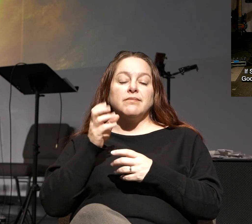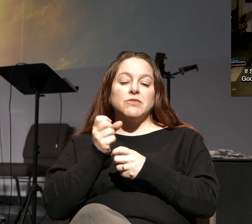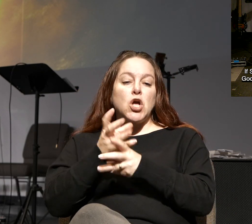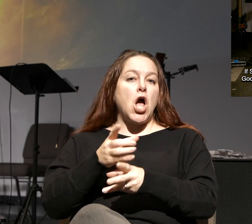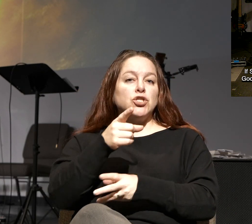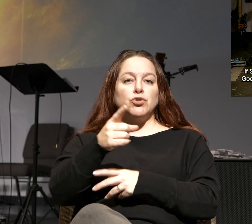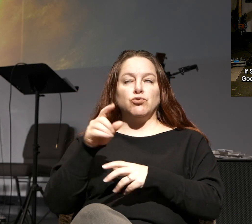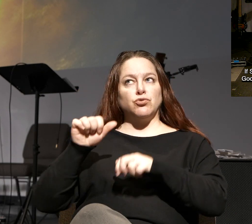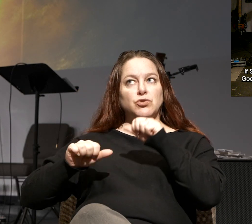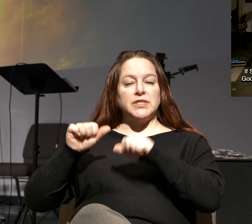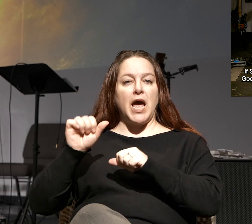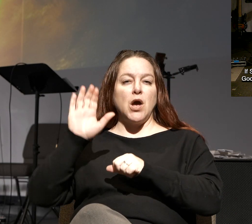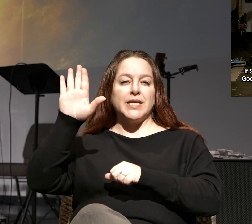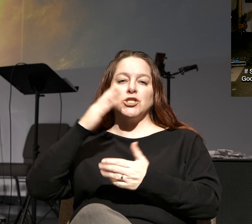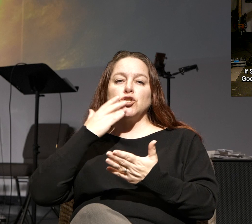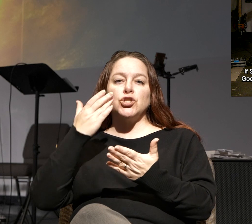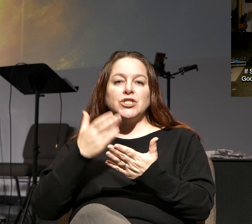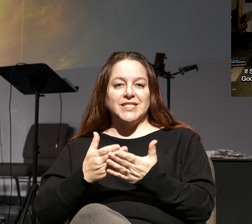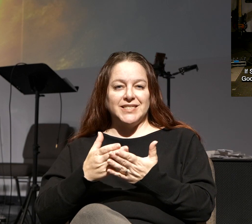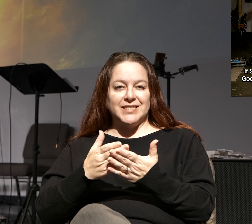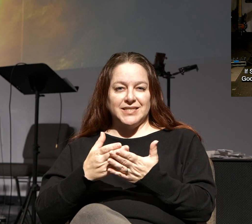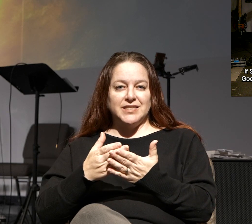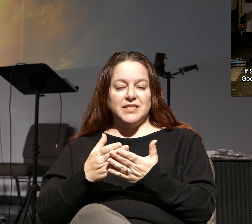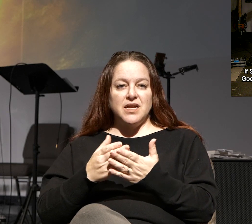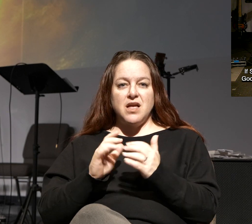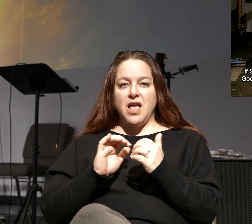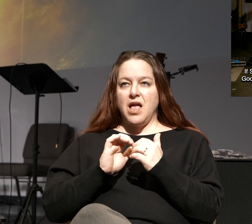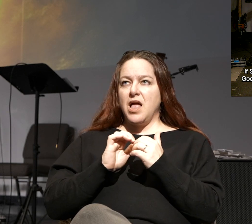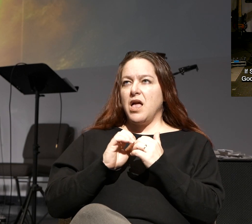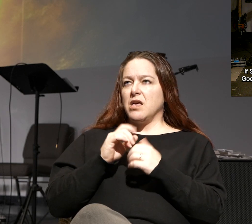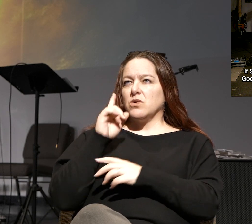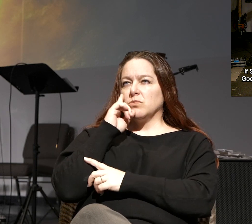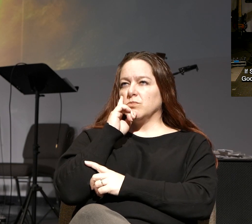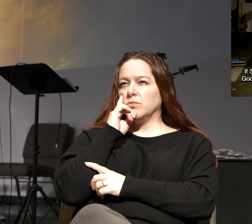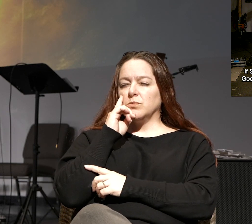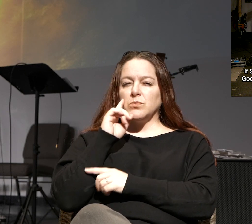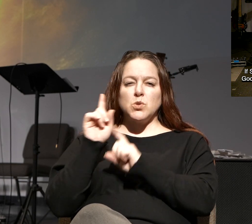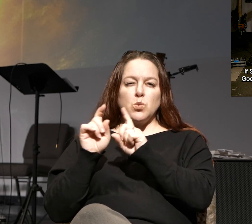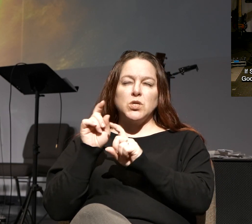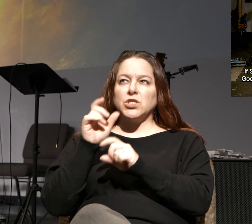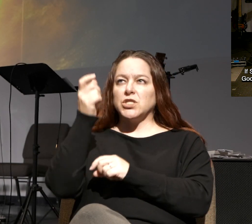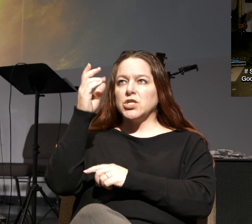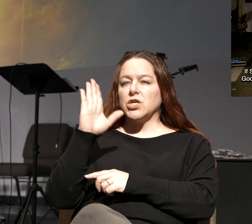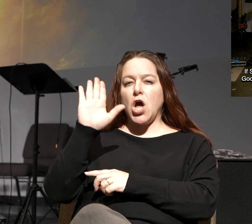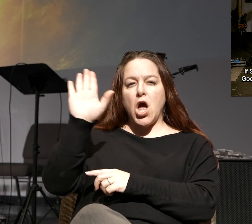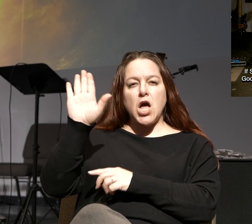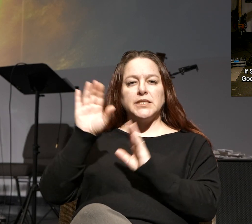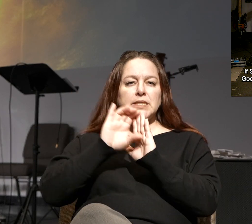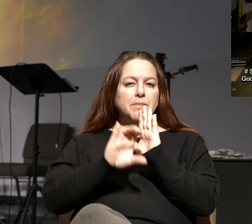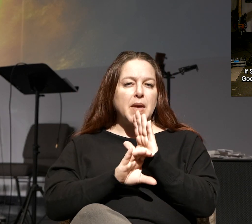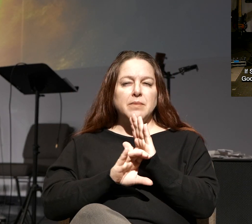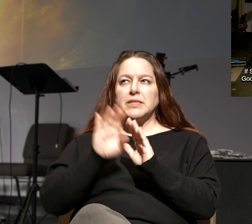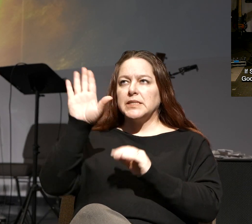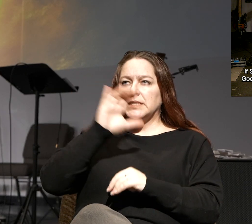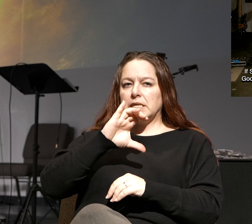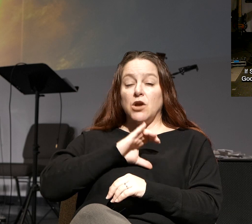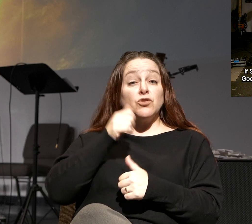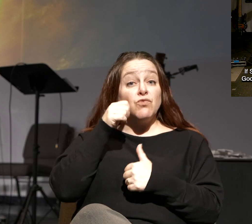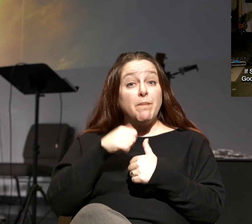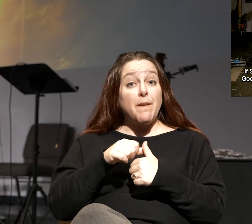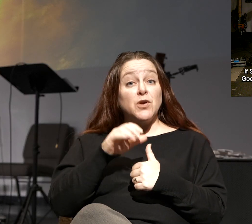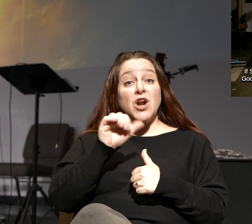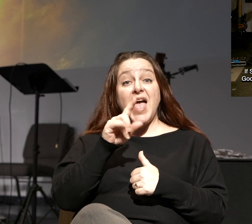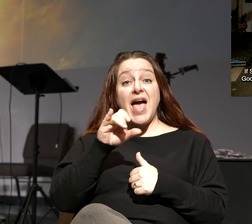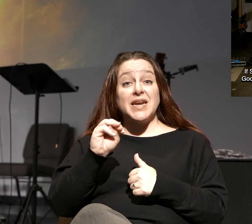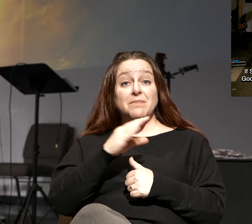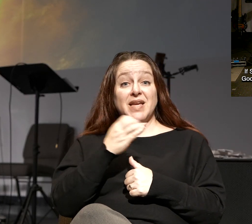And he does this by getting us to question God's commandments and character. Remember what he said to Adam and Eve in the garden? He